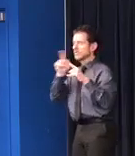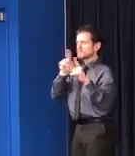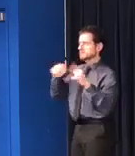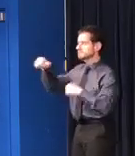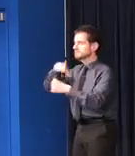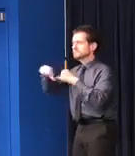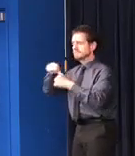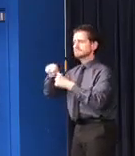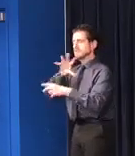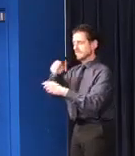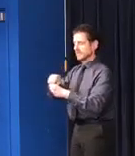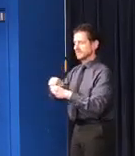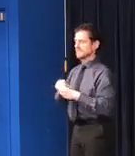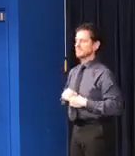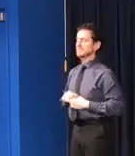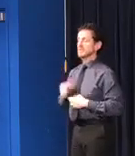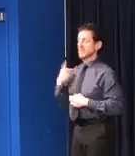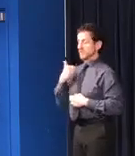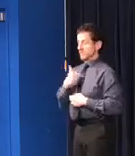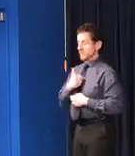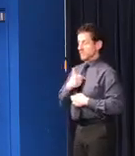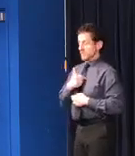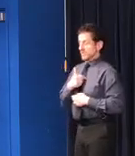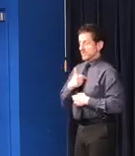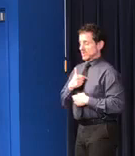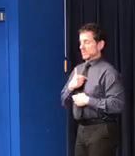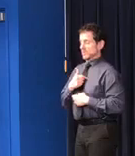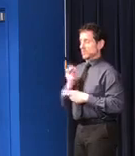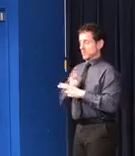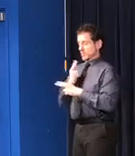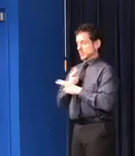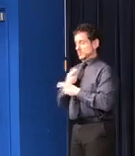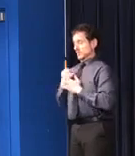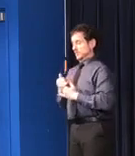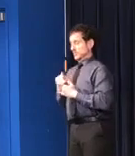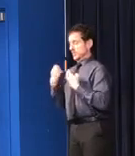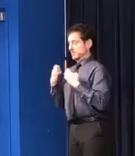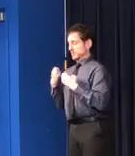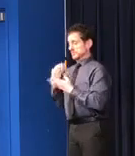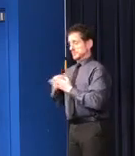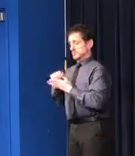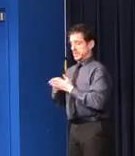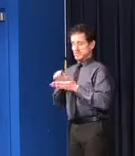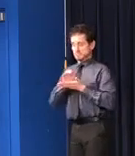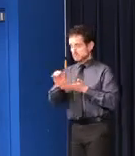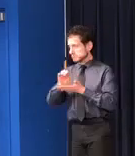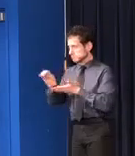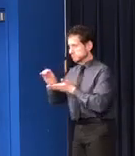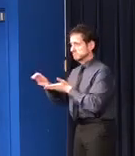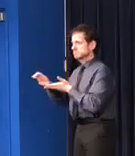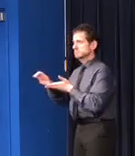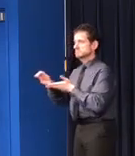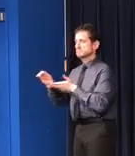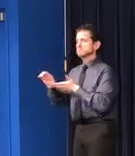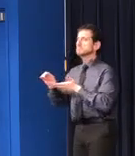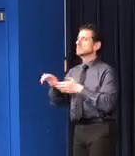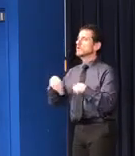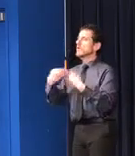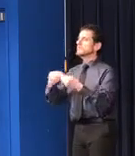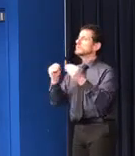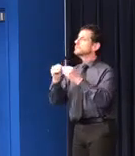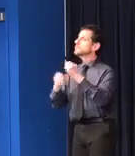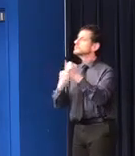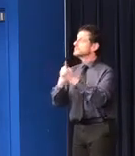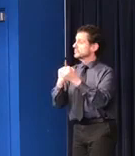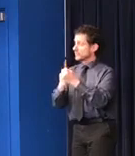availability to help disperse resources using our existing emergency fund model to support our partner providers